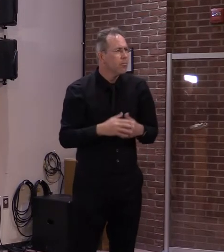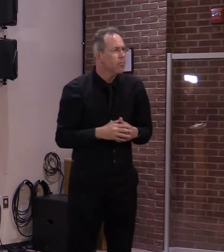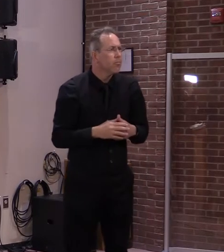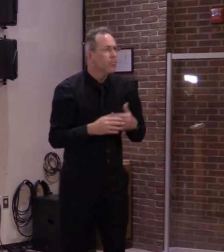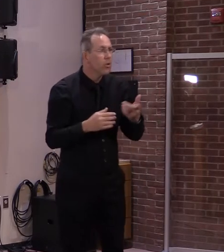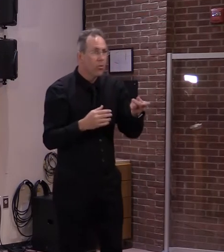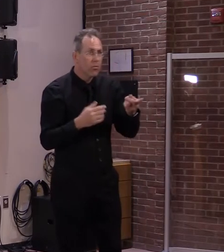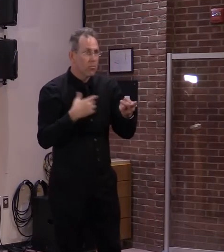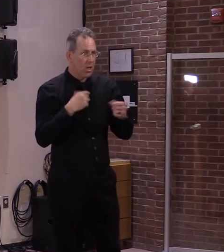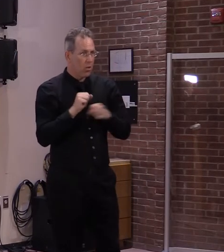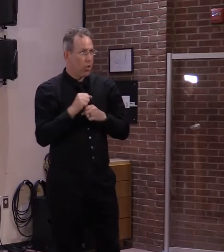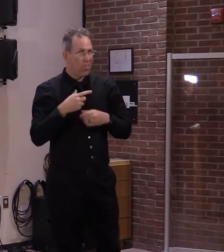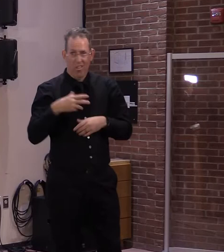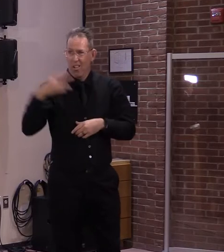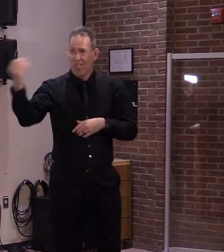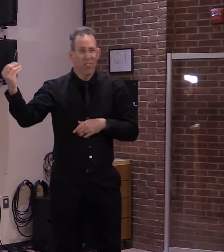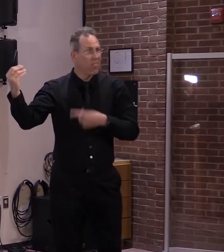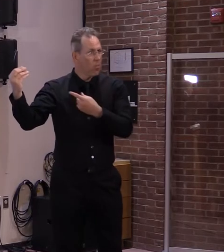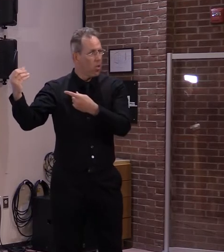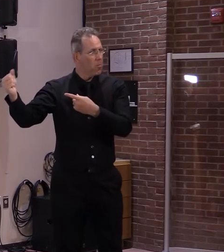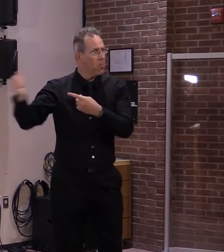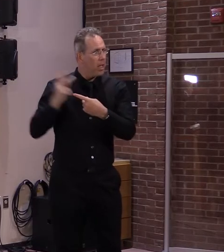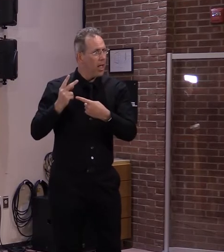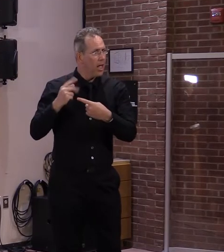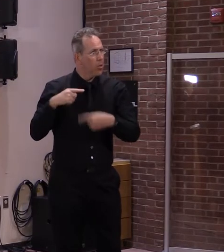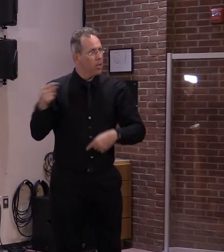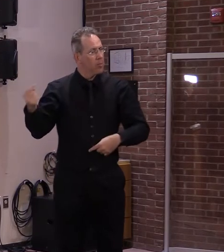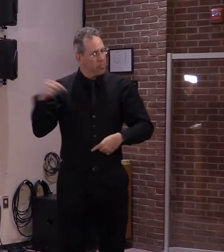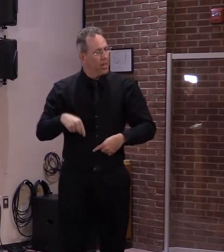they are just waiting for the employees to return to work.